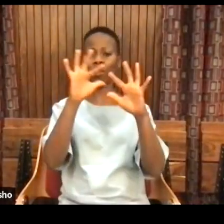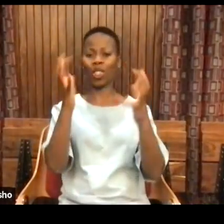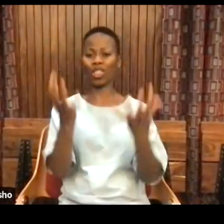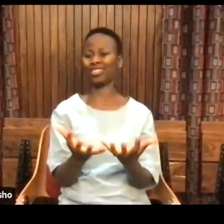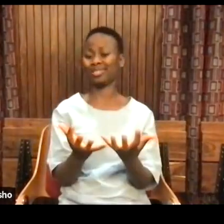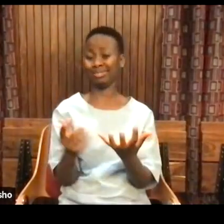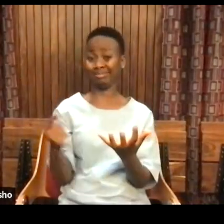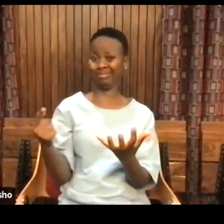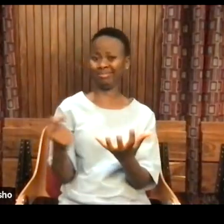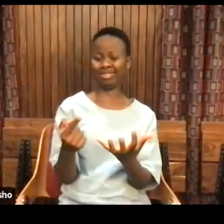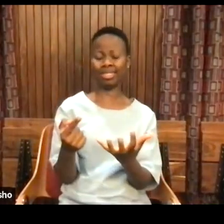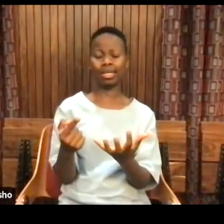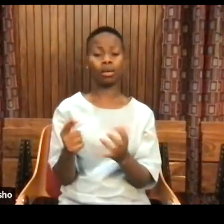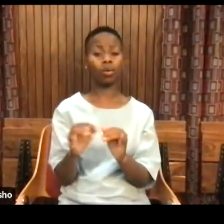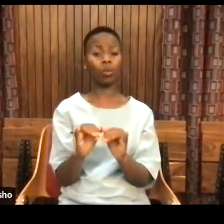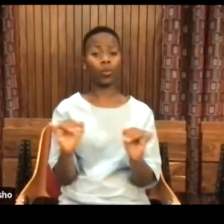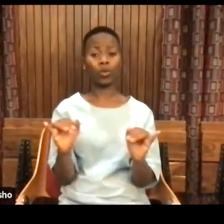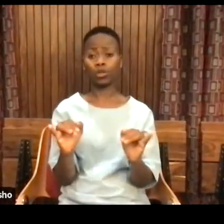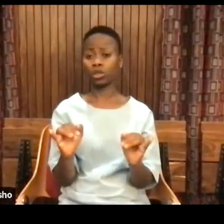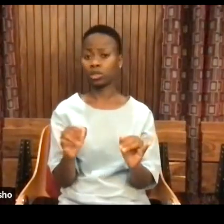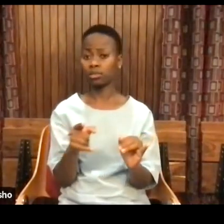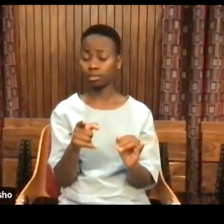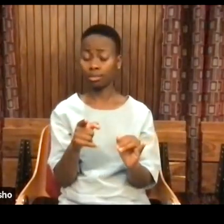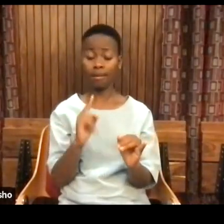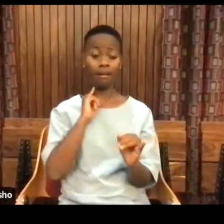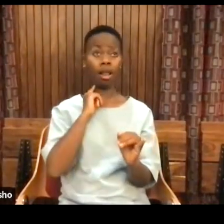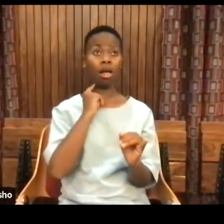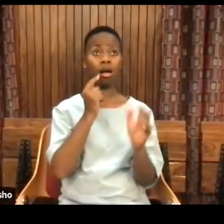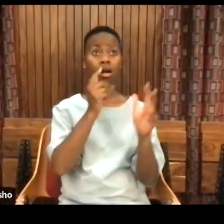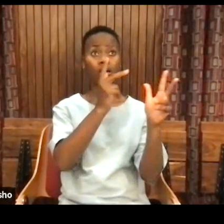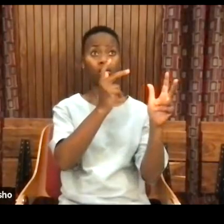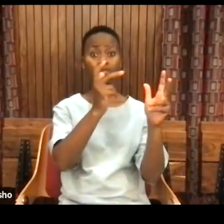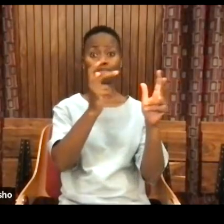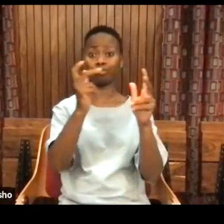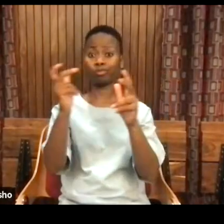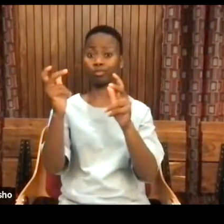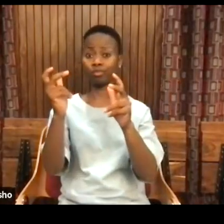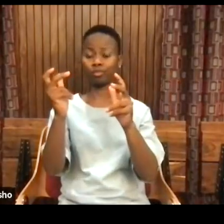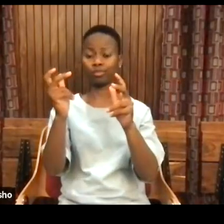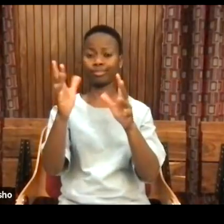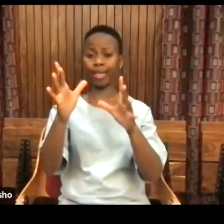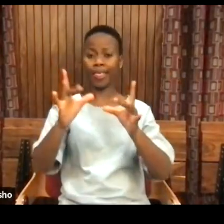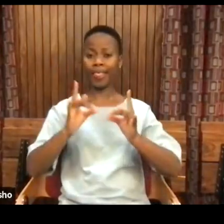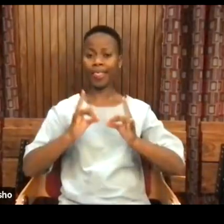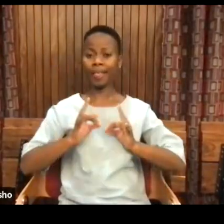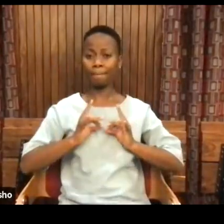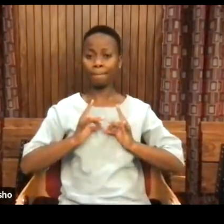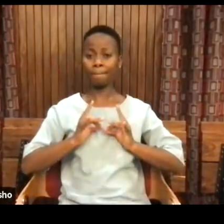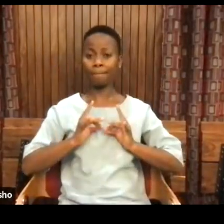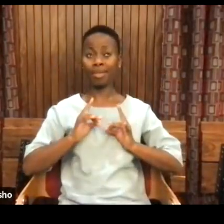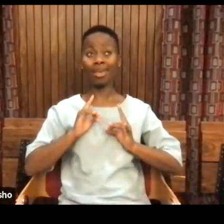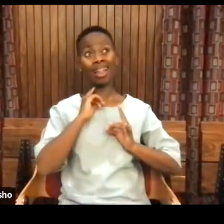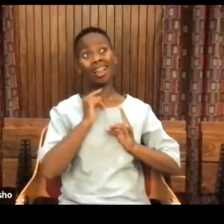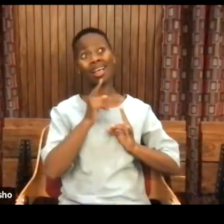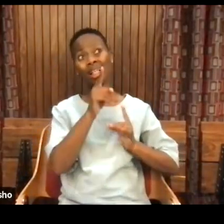things that we end up, through those lies, being our worst enemy.